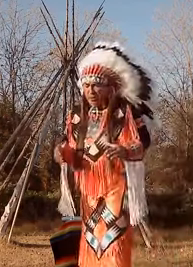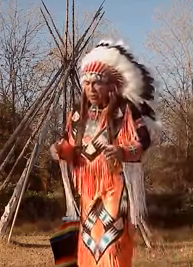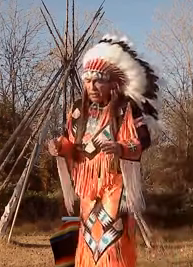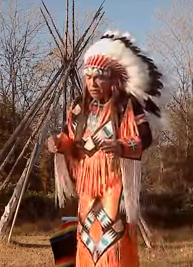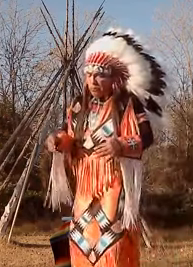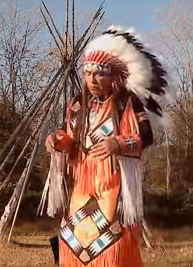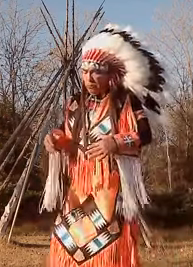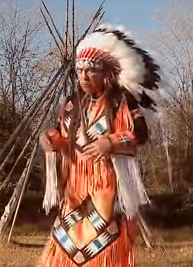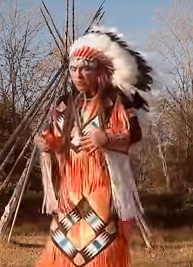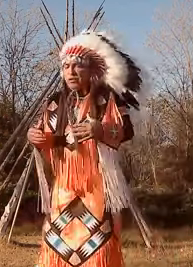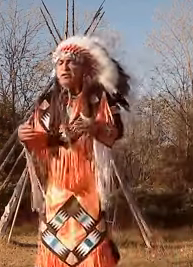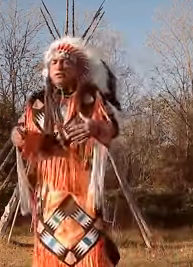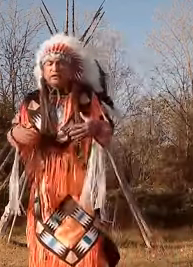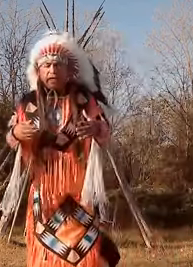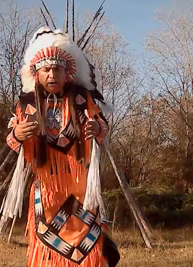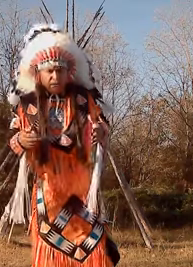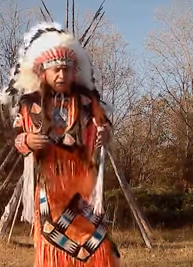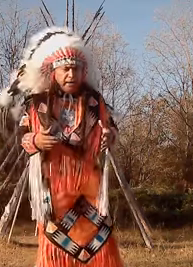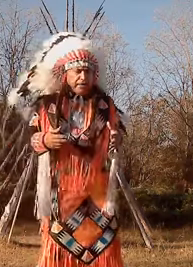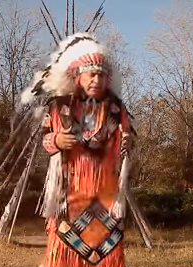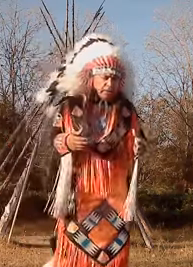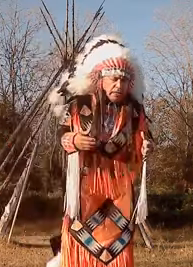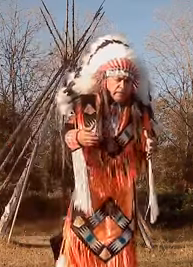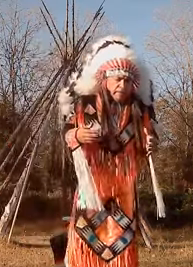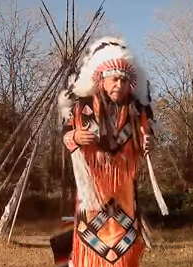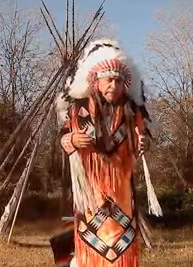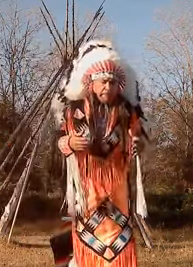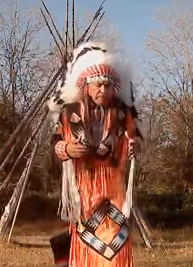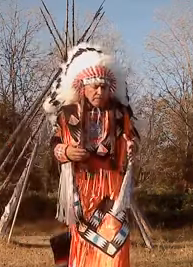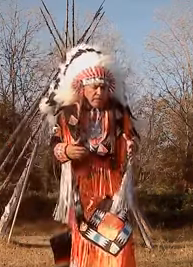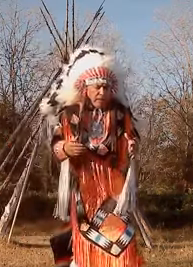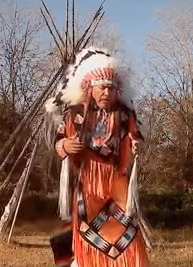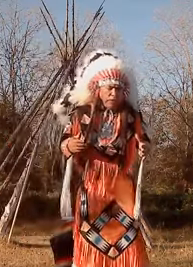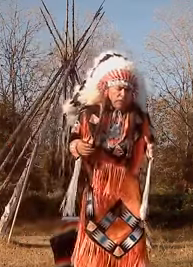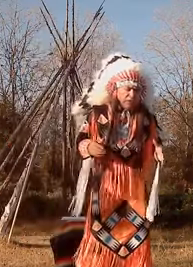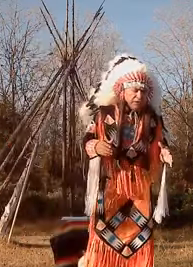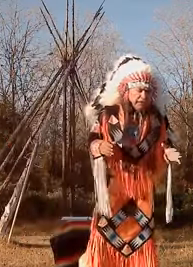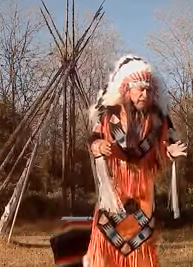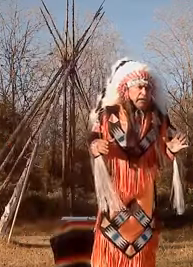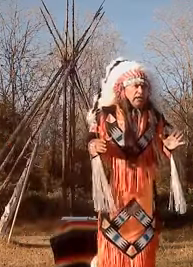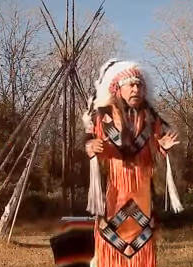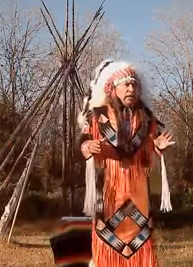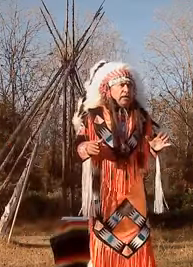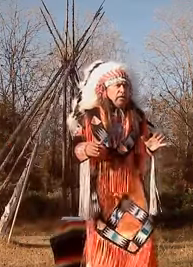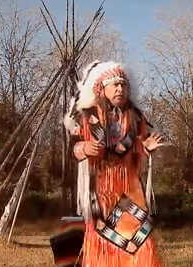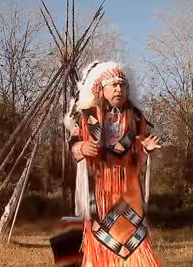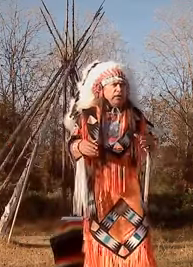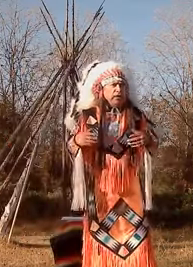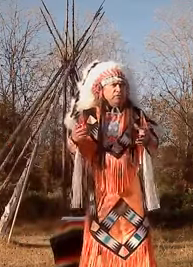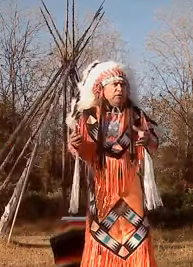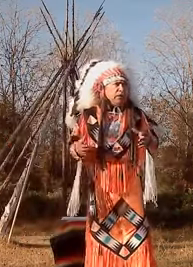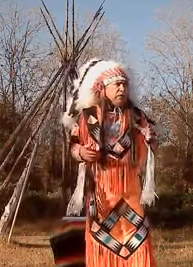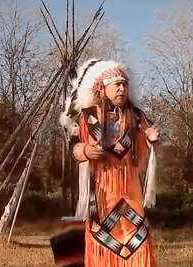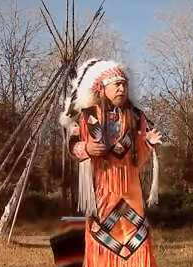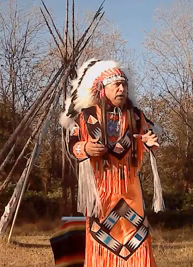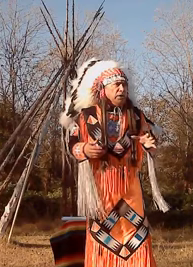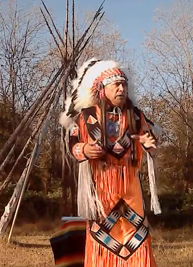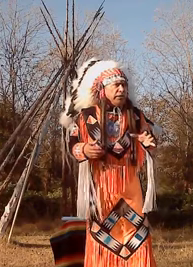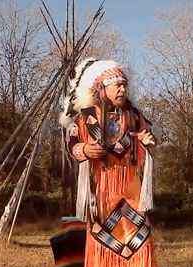where we refer to as elder status um how would we say uh elderly or elder in